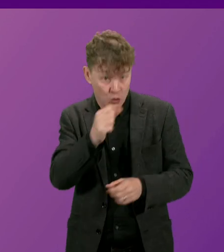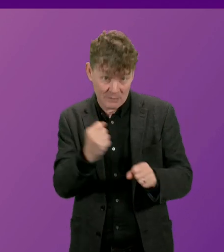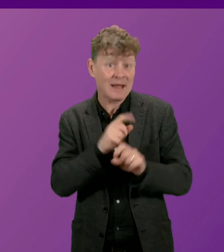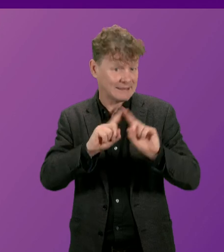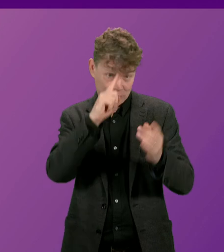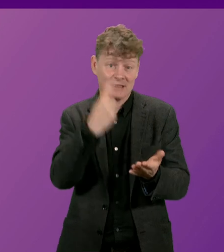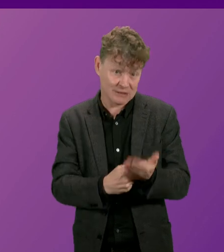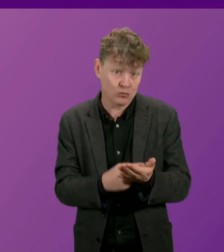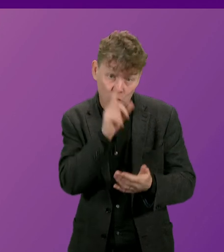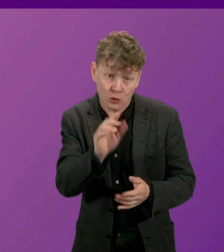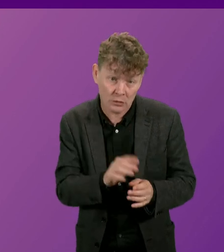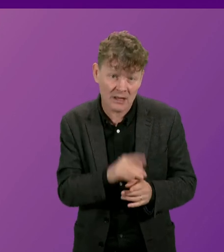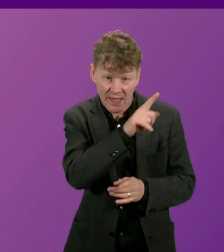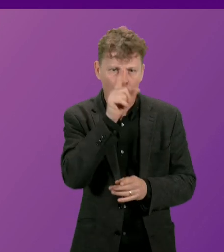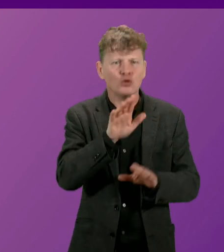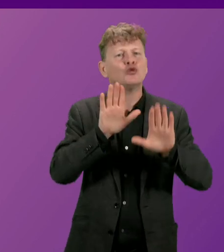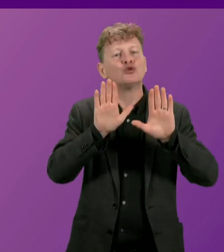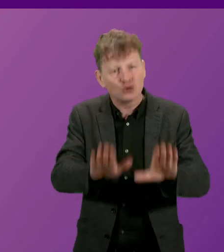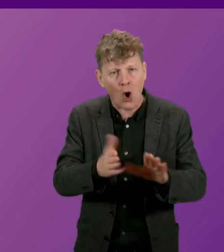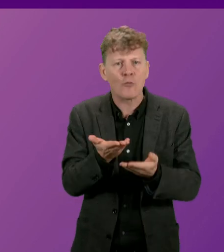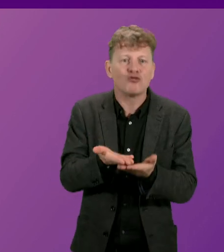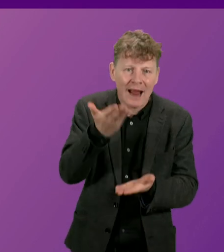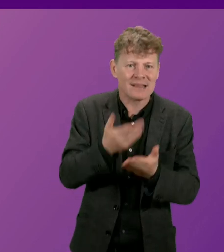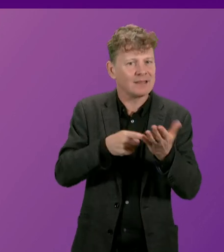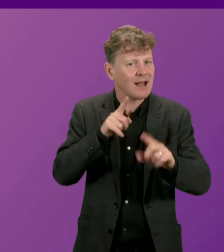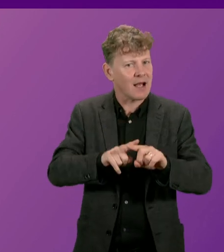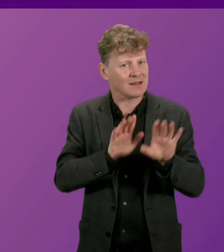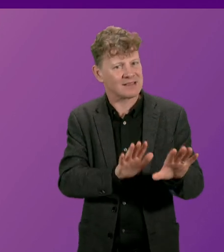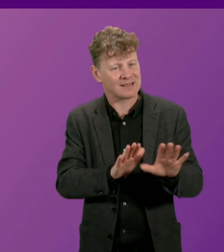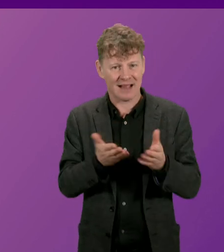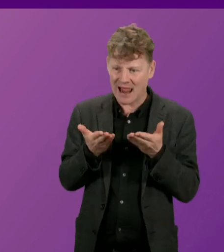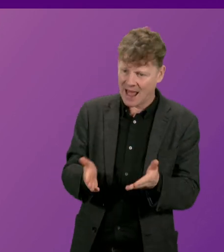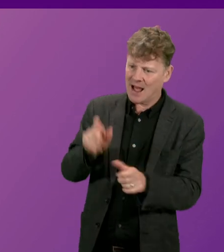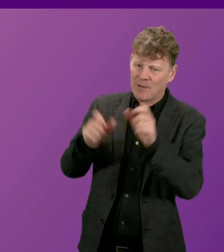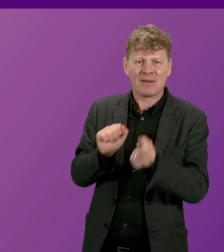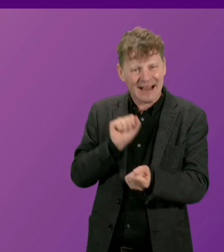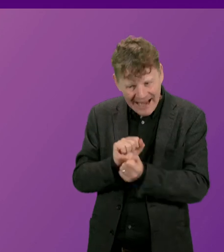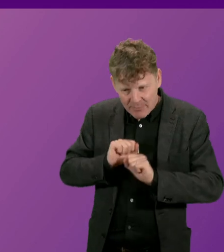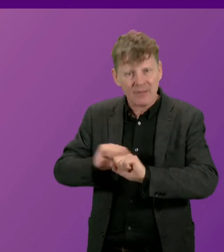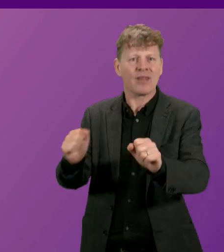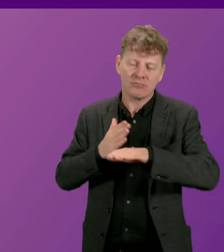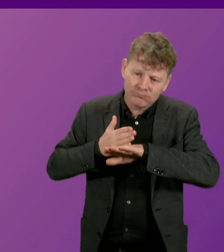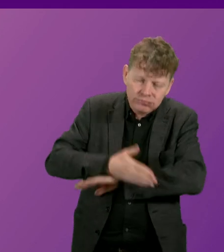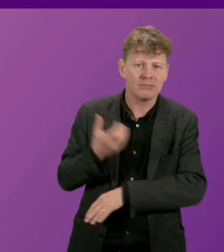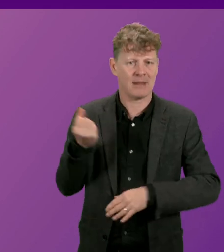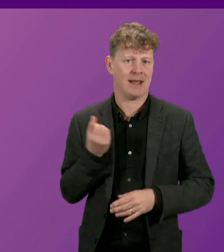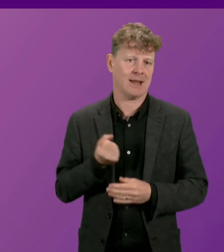SNP could stop raising taxes and let people keep more of their own hard-earned money. So